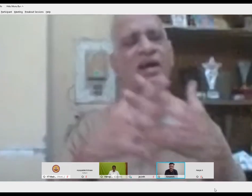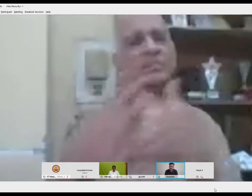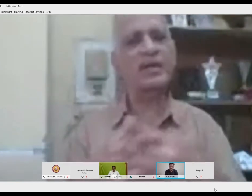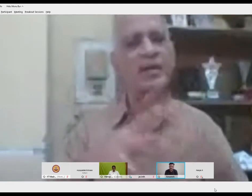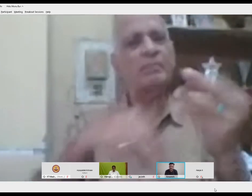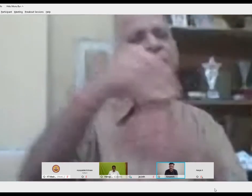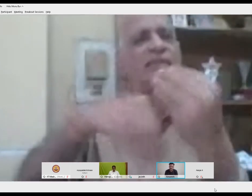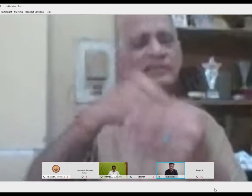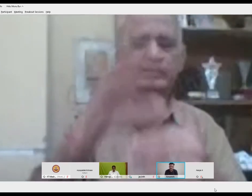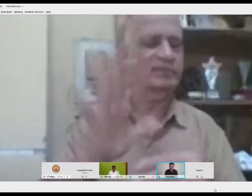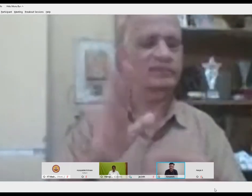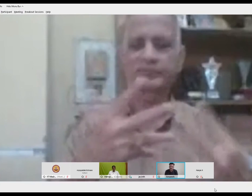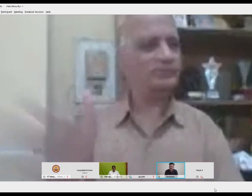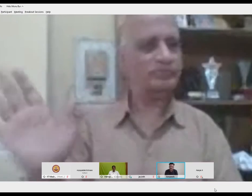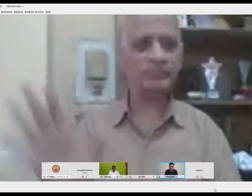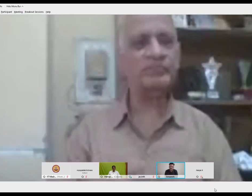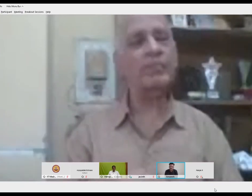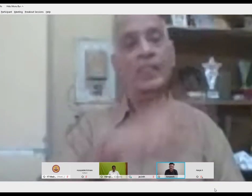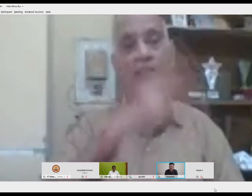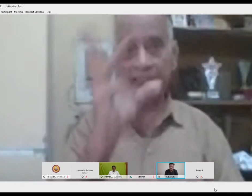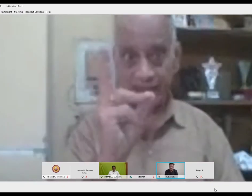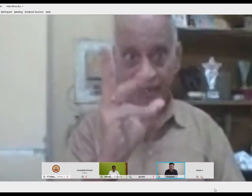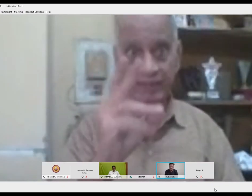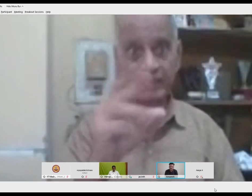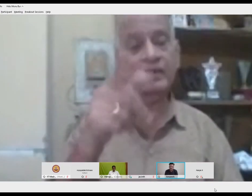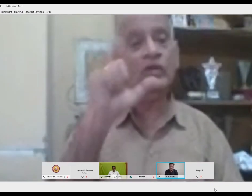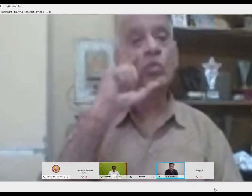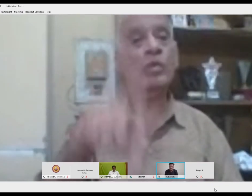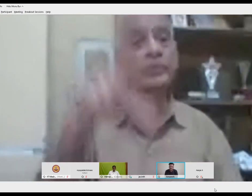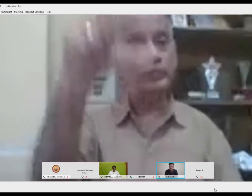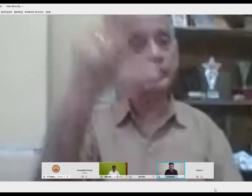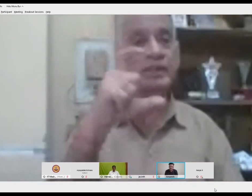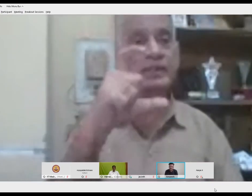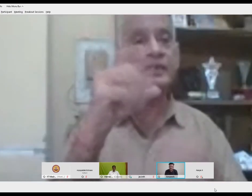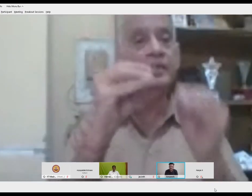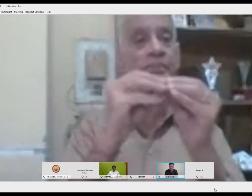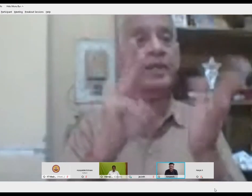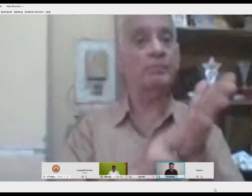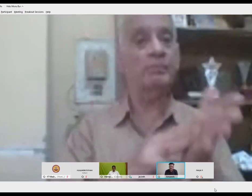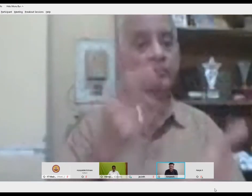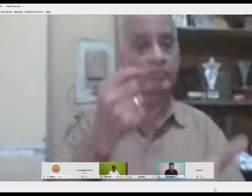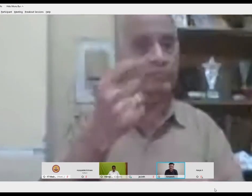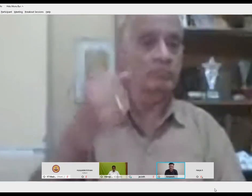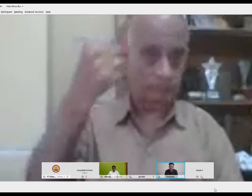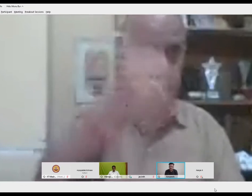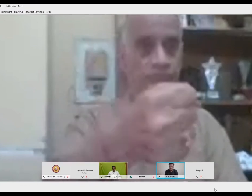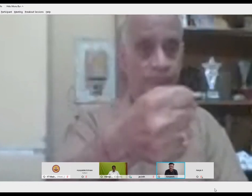that we were to make a a different